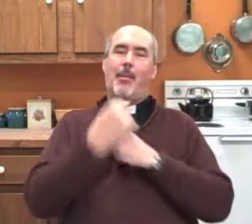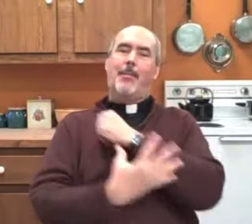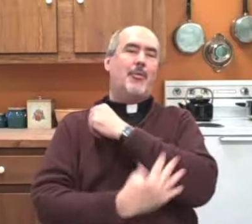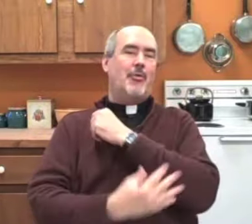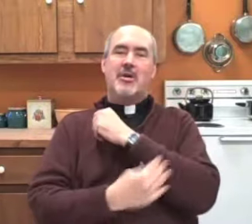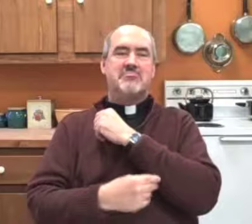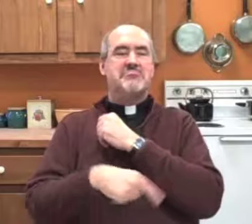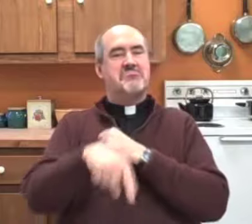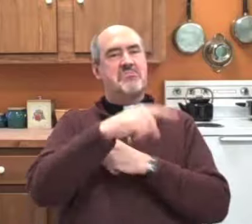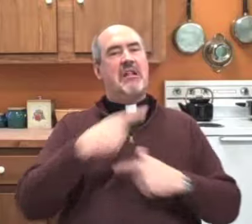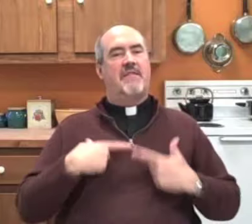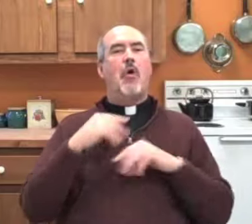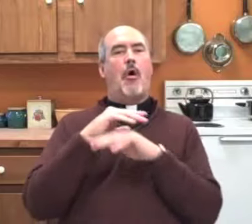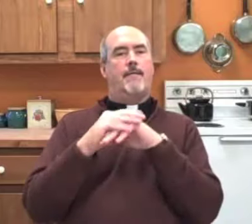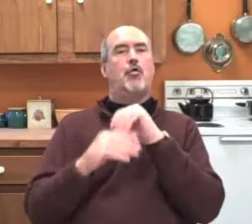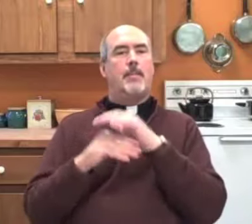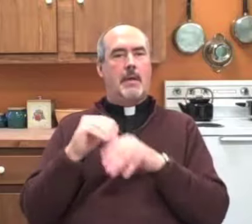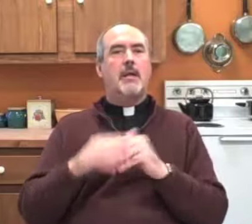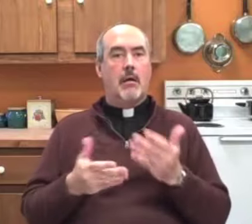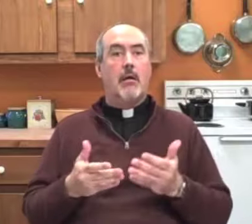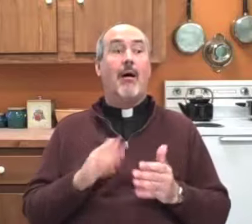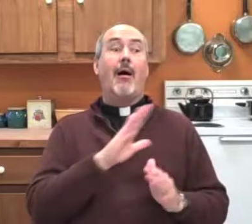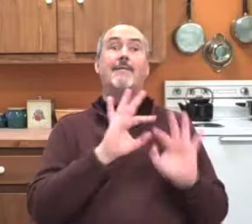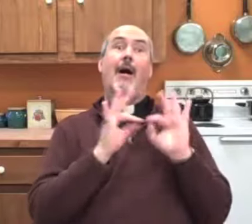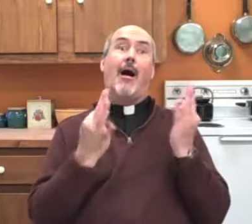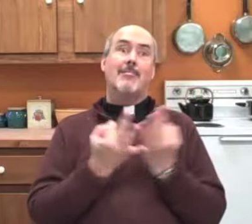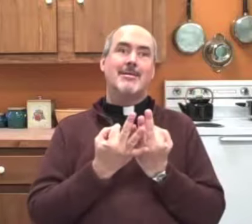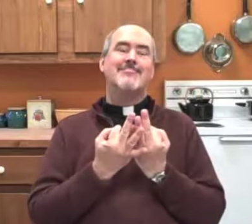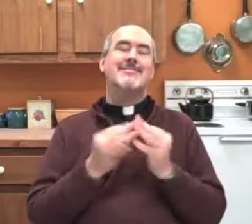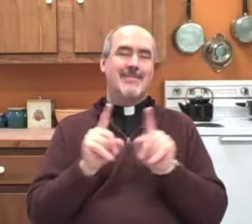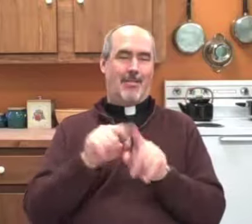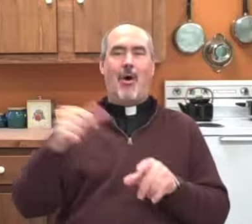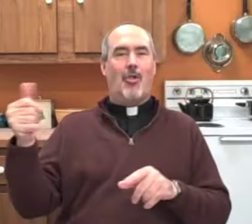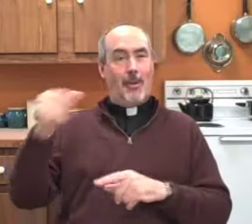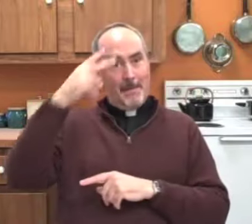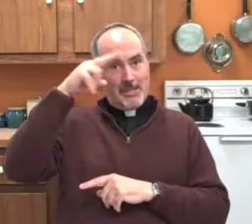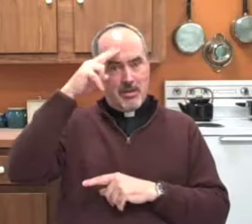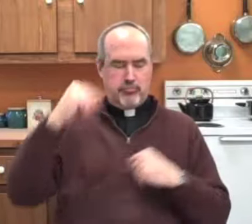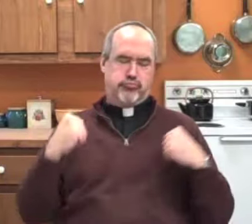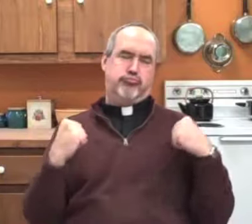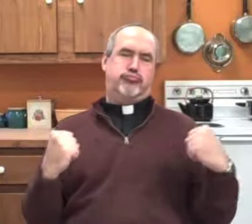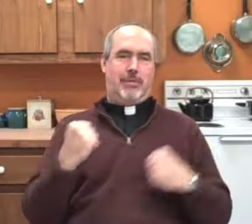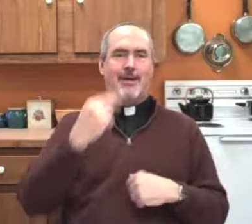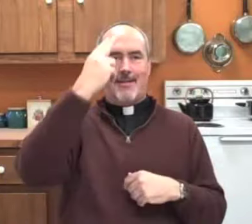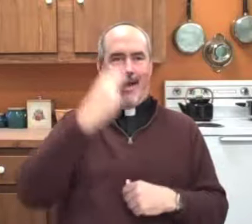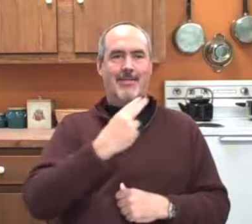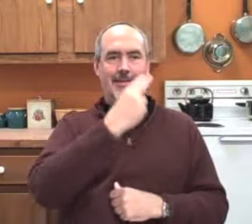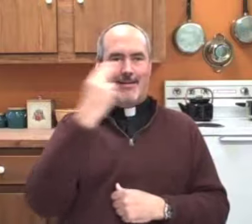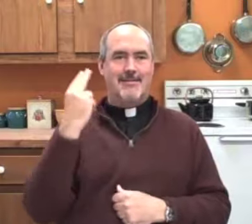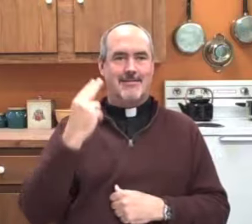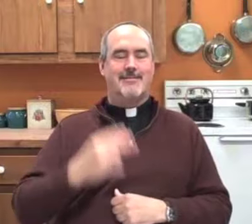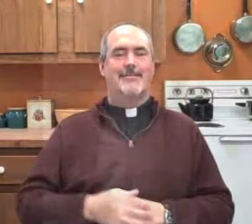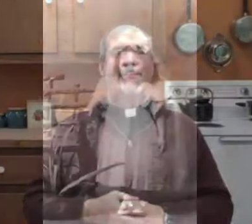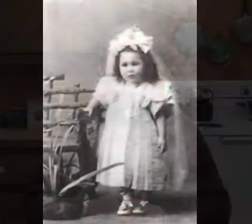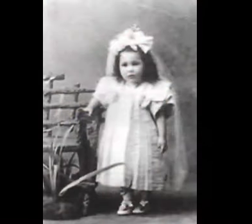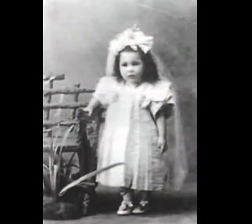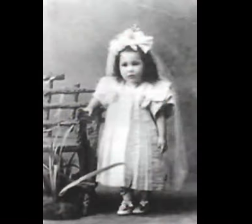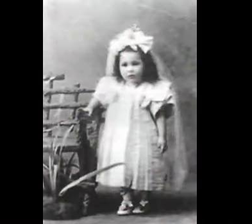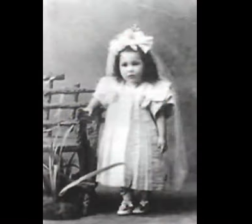her family was of well means and lived a comfortable lifestyle, just like many other Mexican Catholic